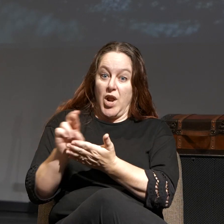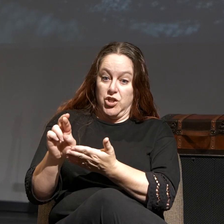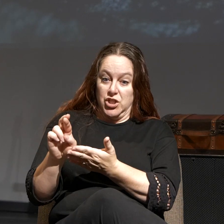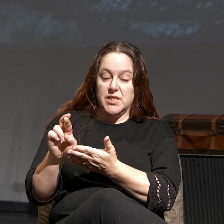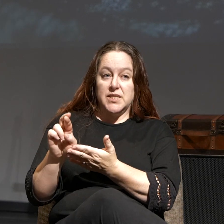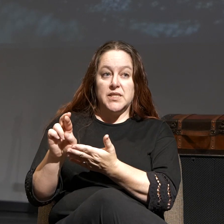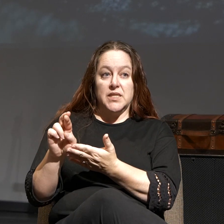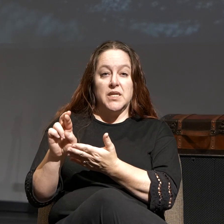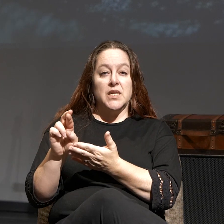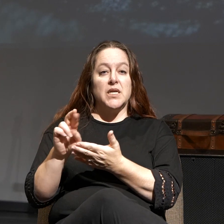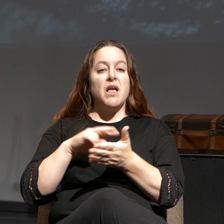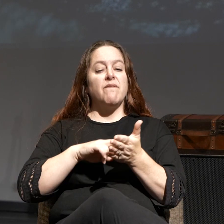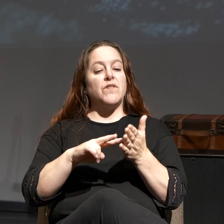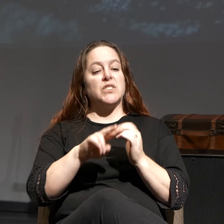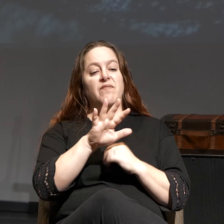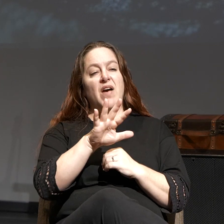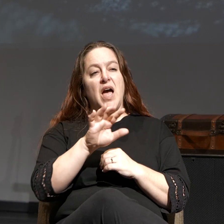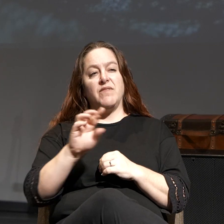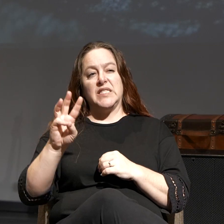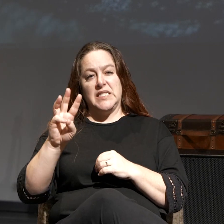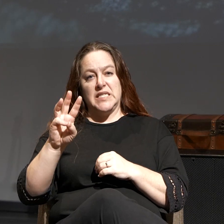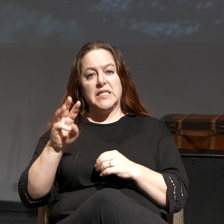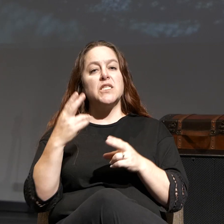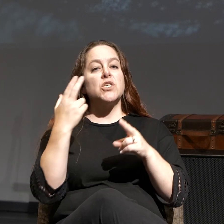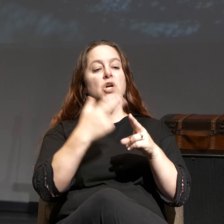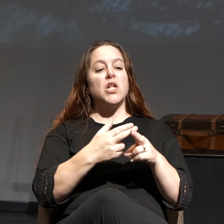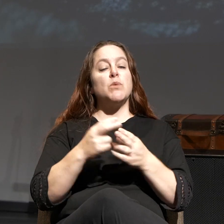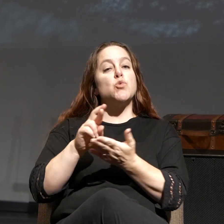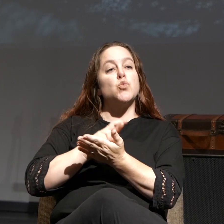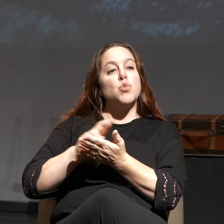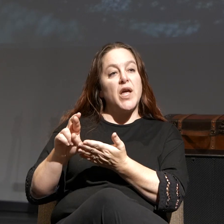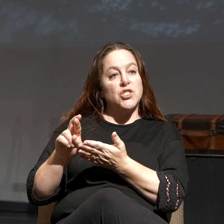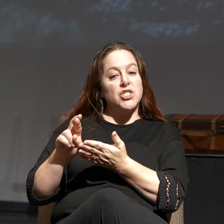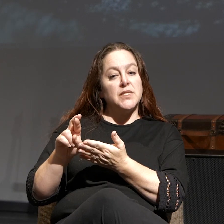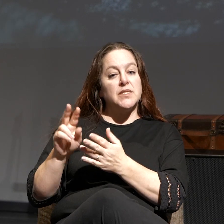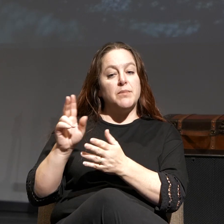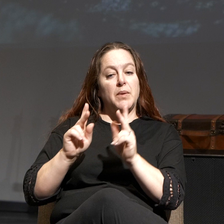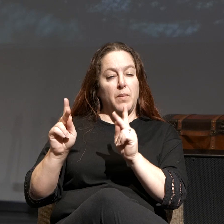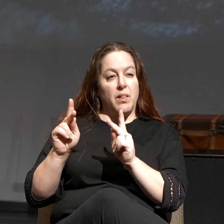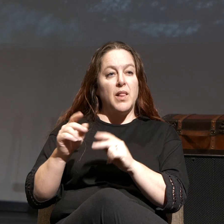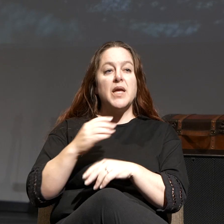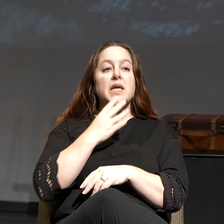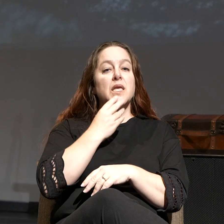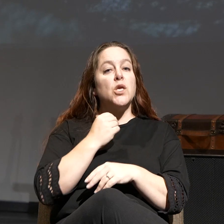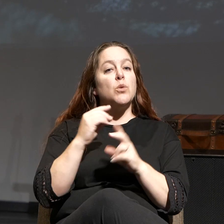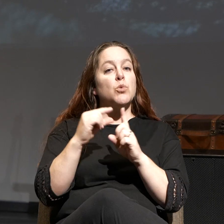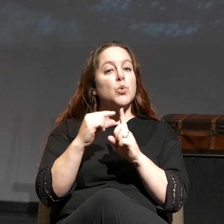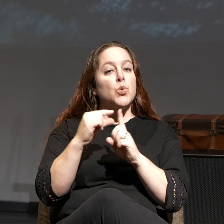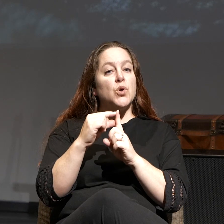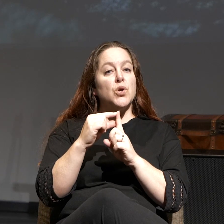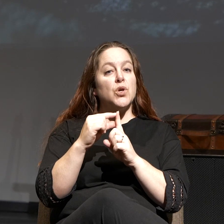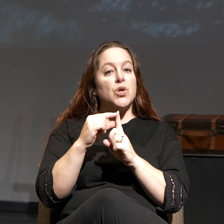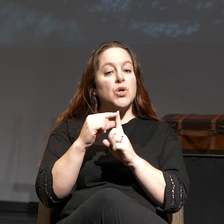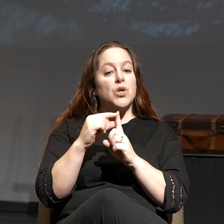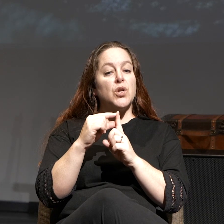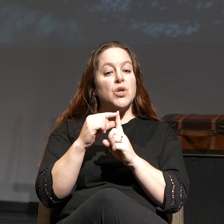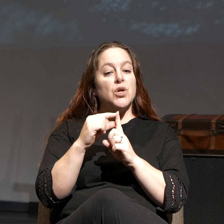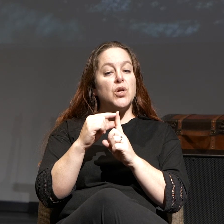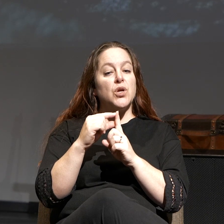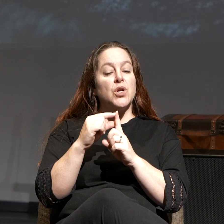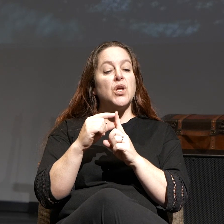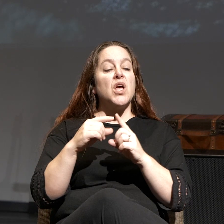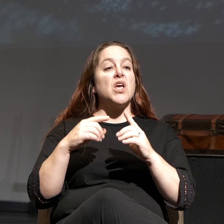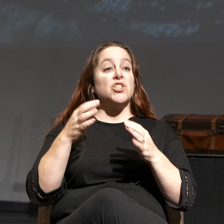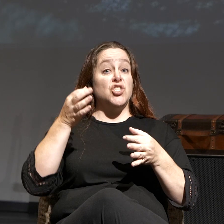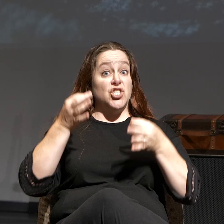because in verses 5 and 6, He calls them righteous, the righteous. The Hebrew word is as justified and